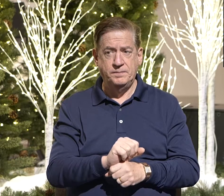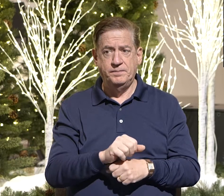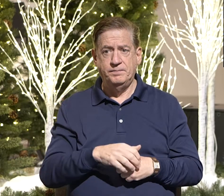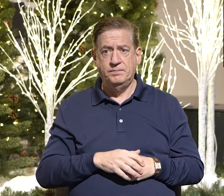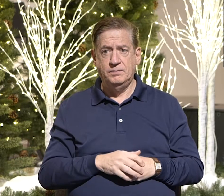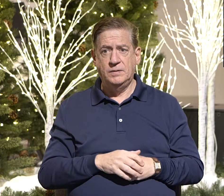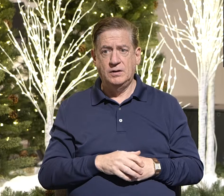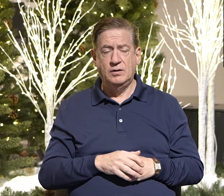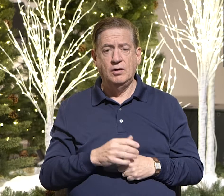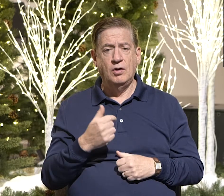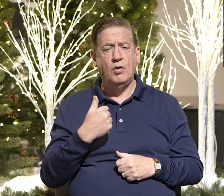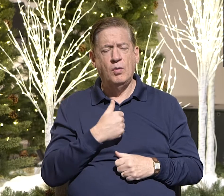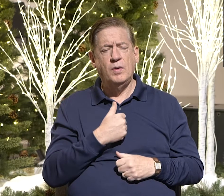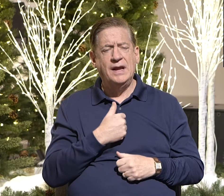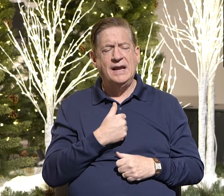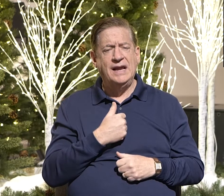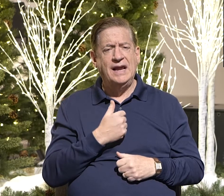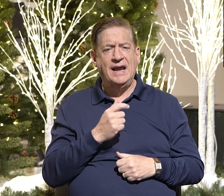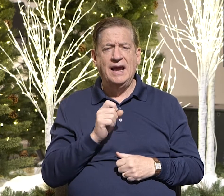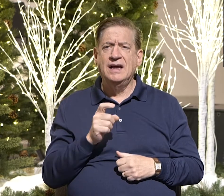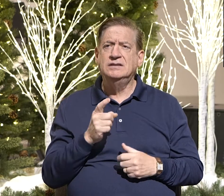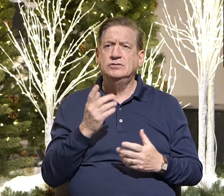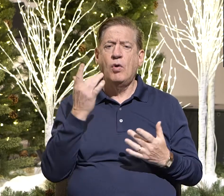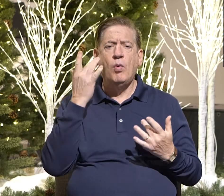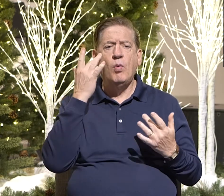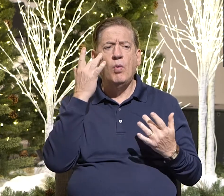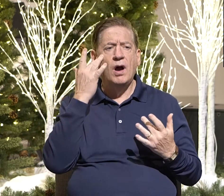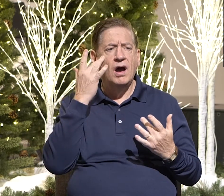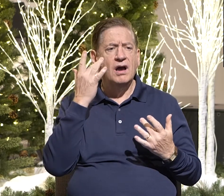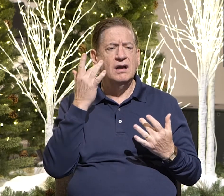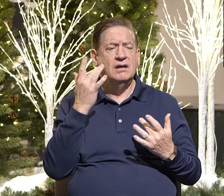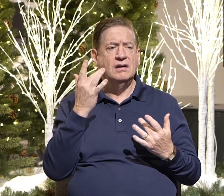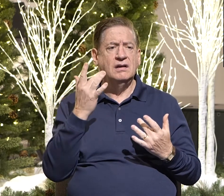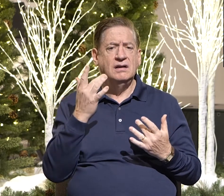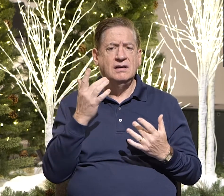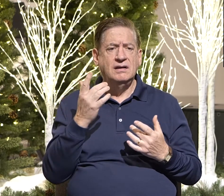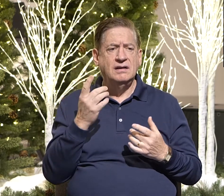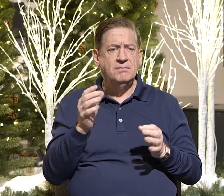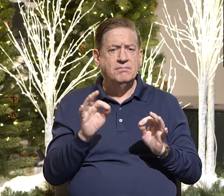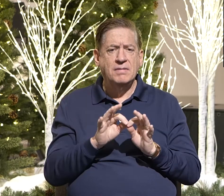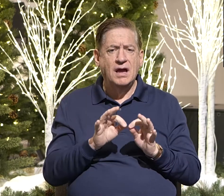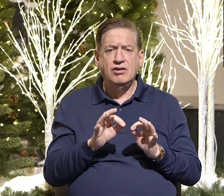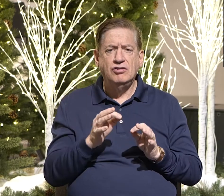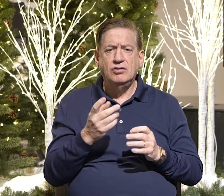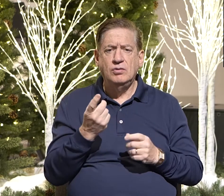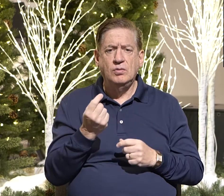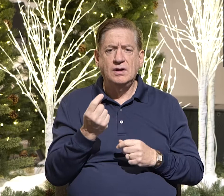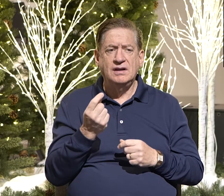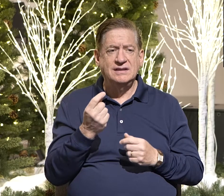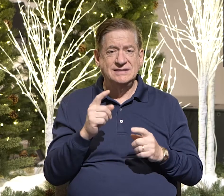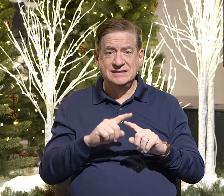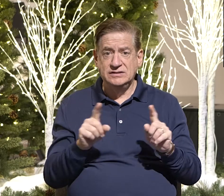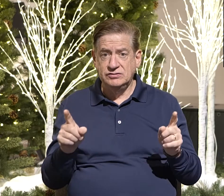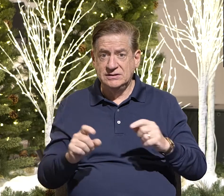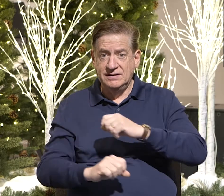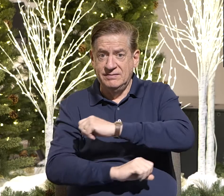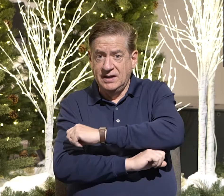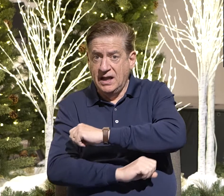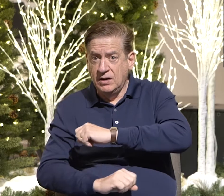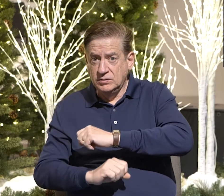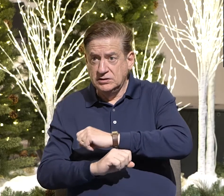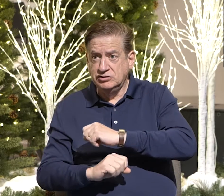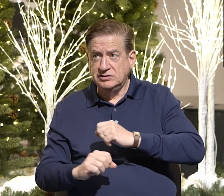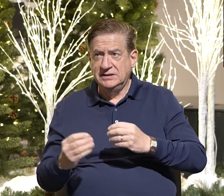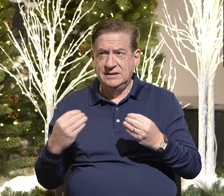So, we understand why is this having it matter? See, it gives us the foundation. It gives us